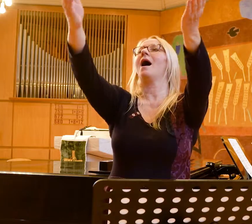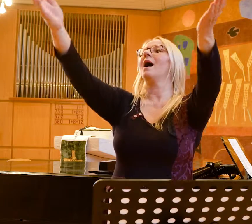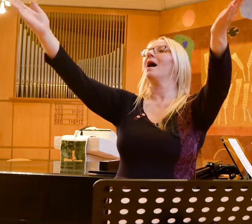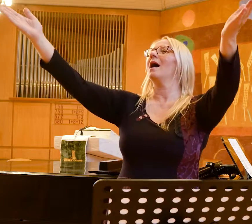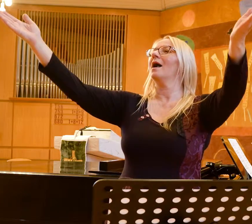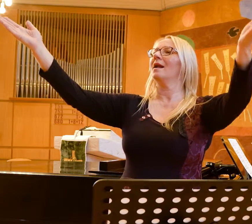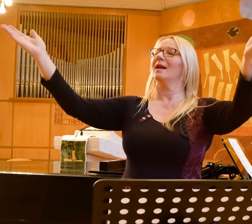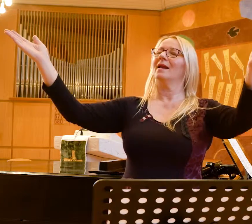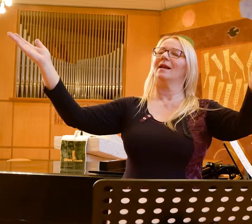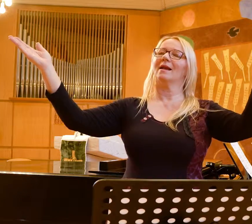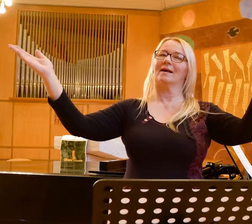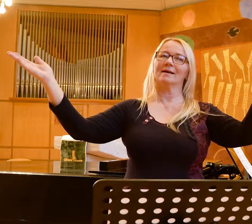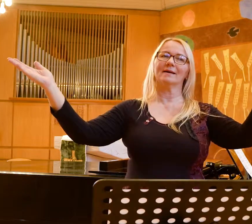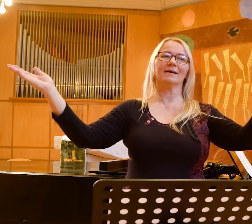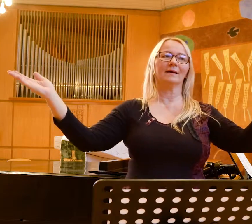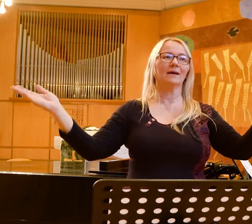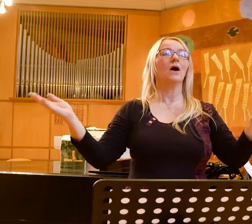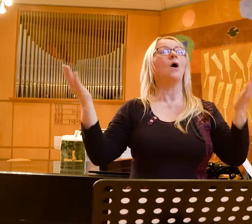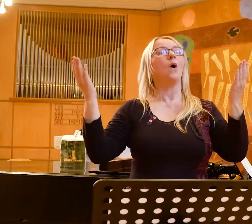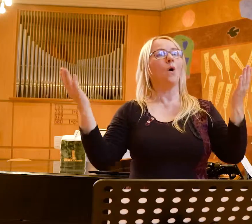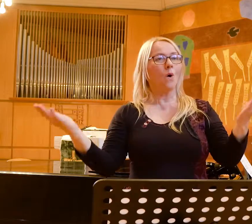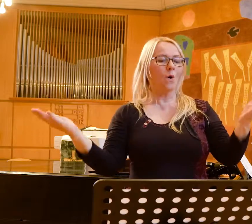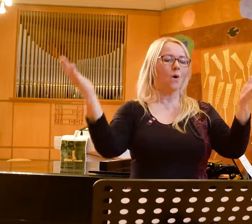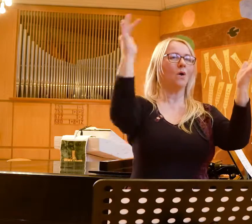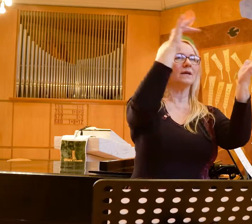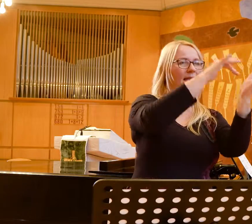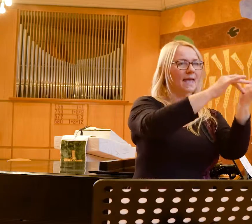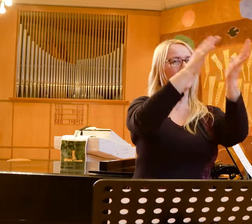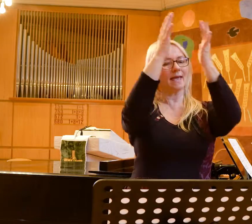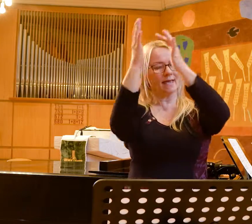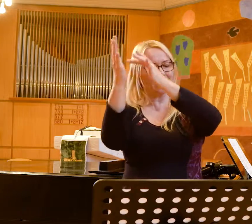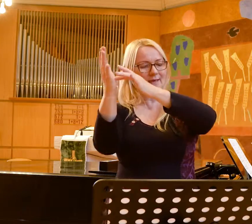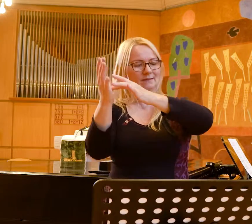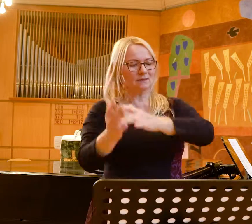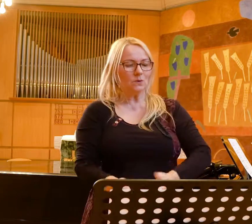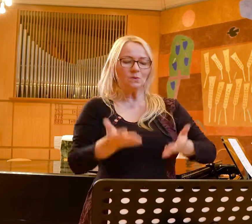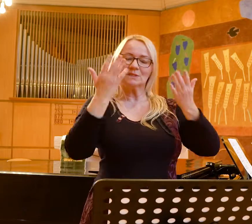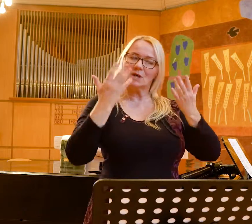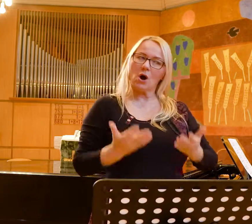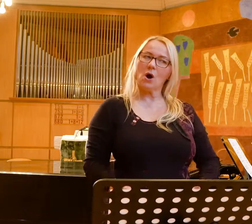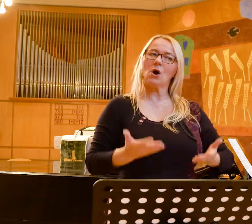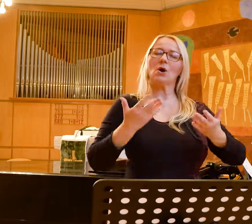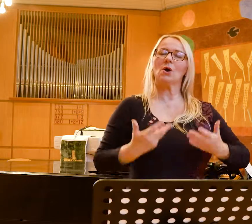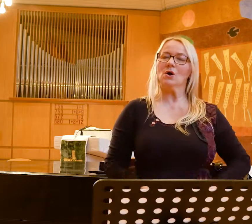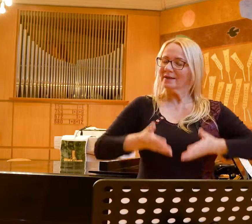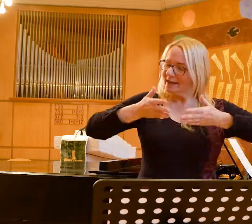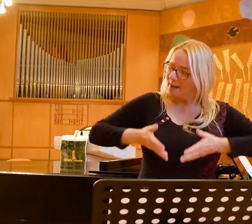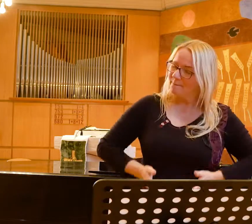to everyone O Jesus, born on